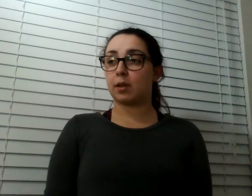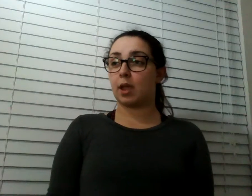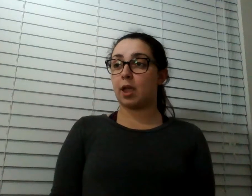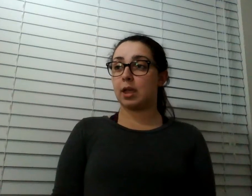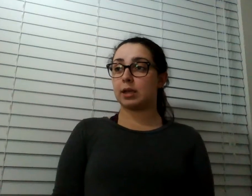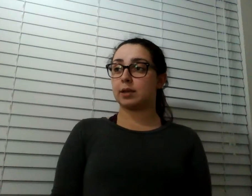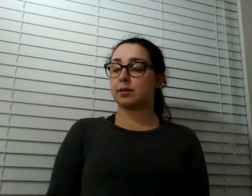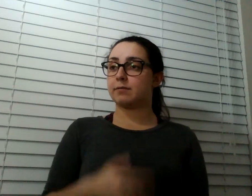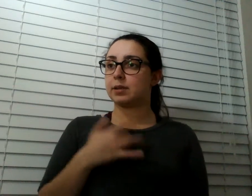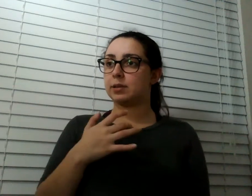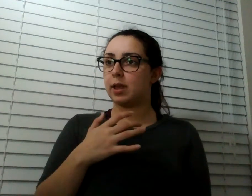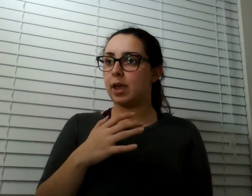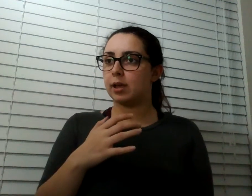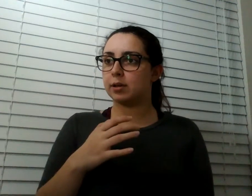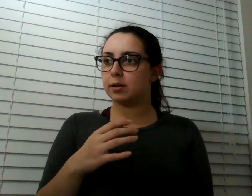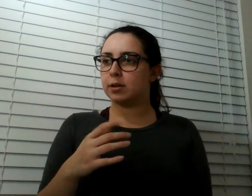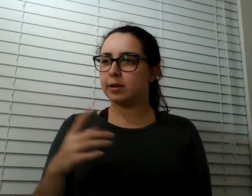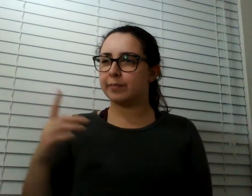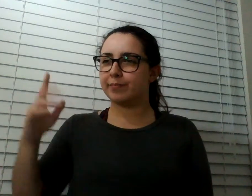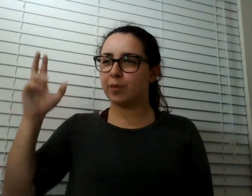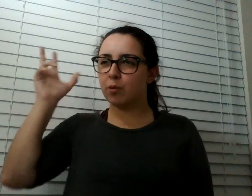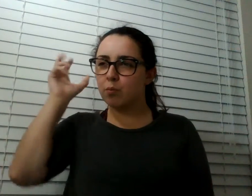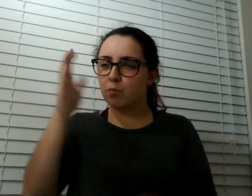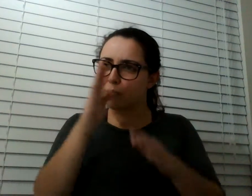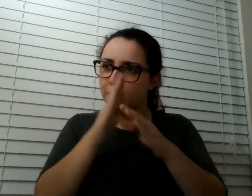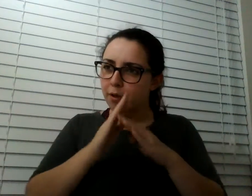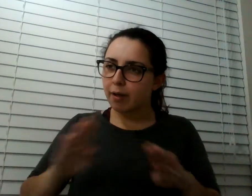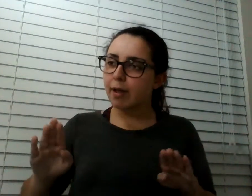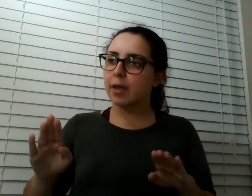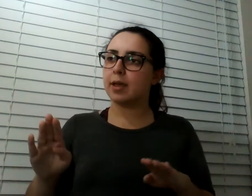There's no sound. cars in the distance. Like, no sounds, no nothing.